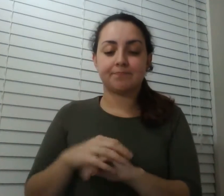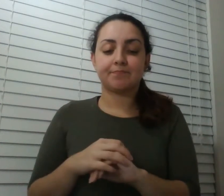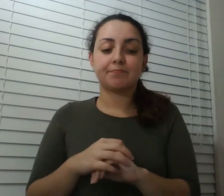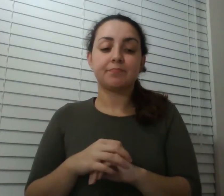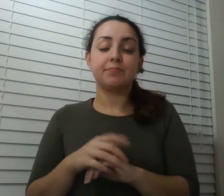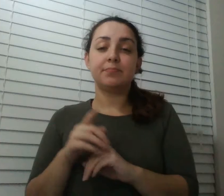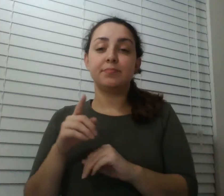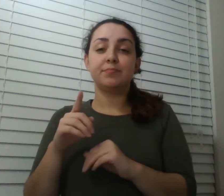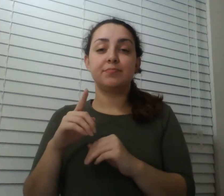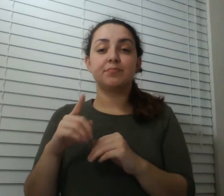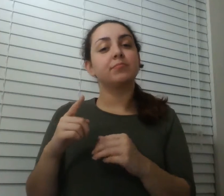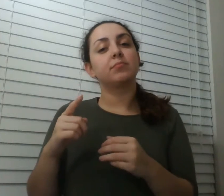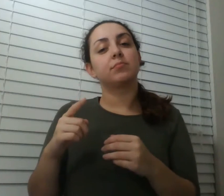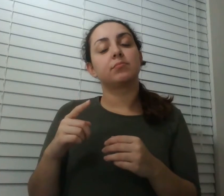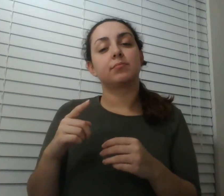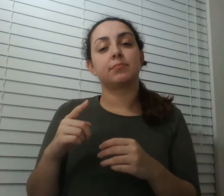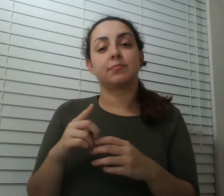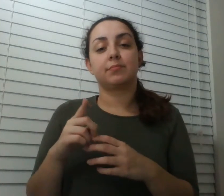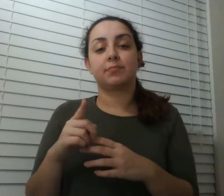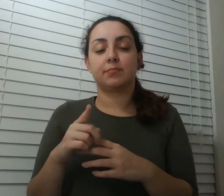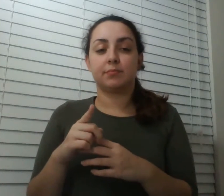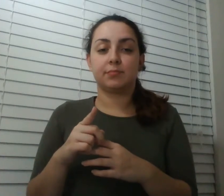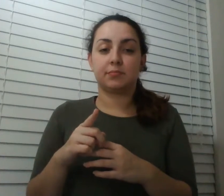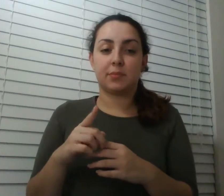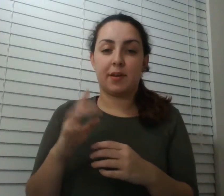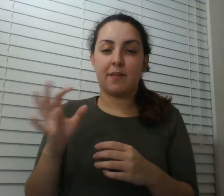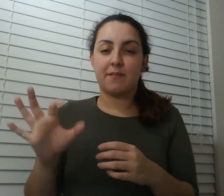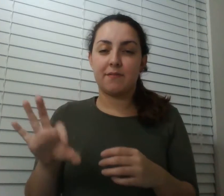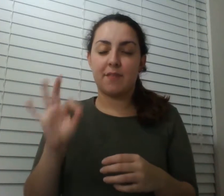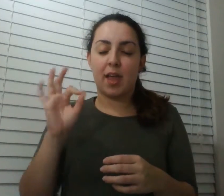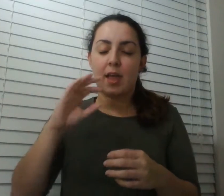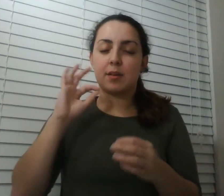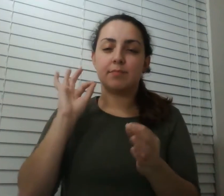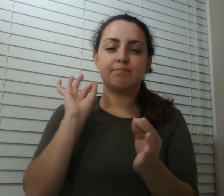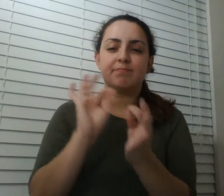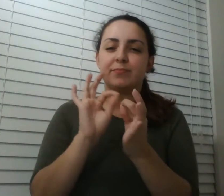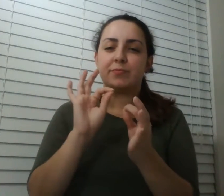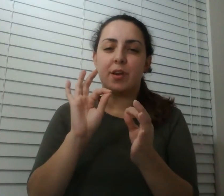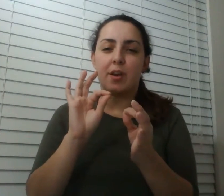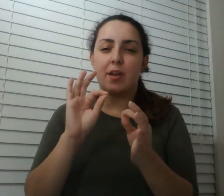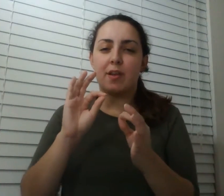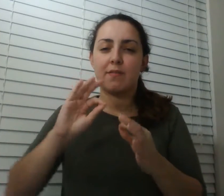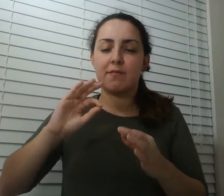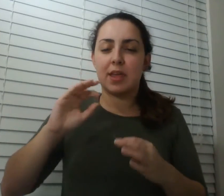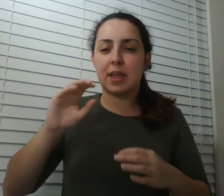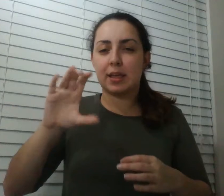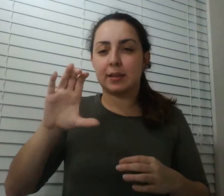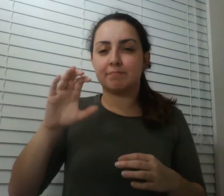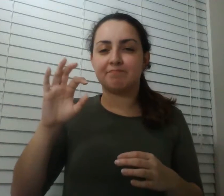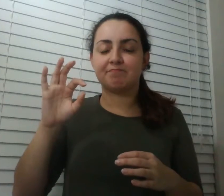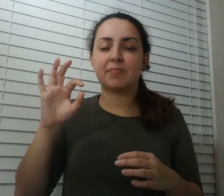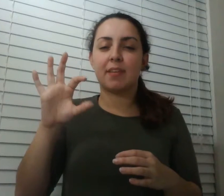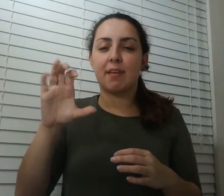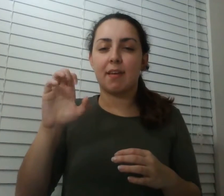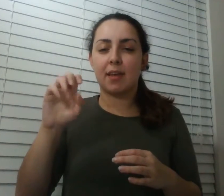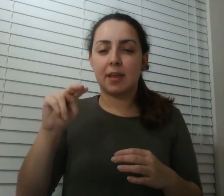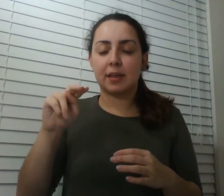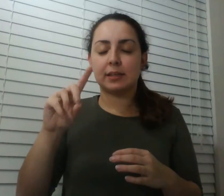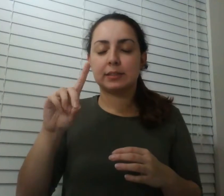simple dashboard to find your perfect hire they say that over 80 percent of the jobs on zip recruiter get a qualified candidate in just